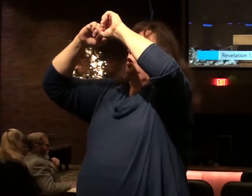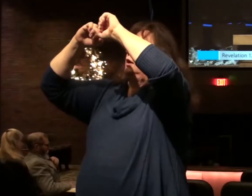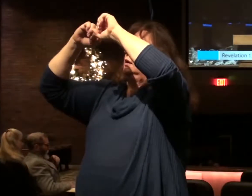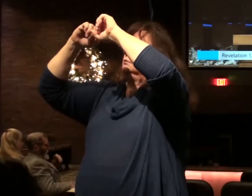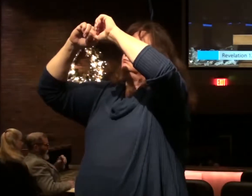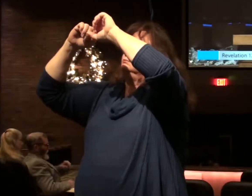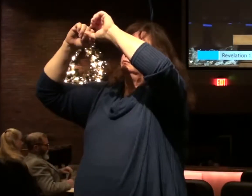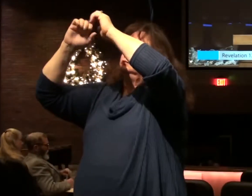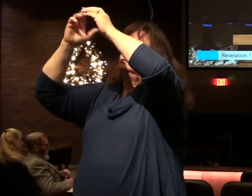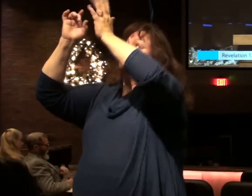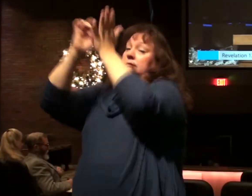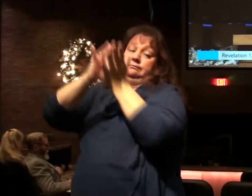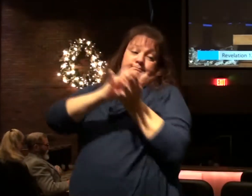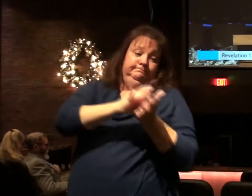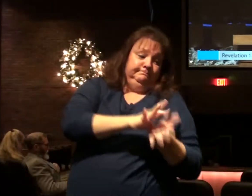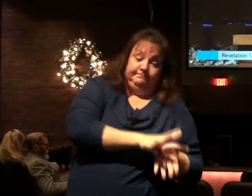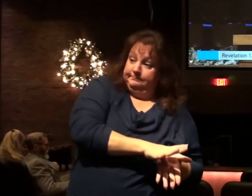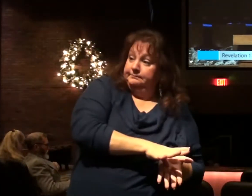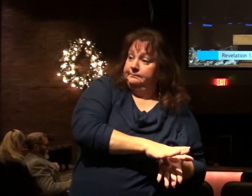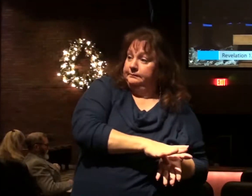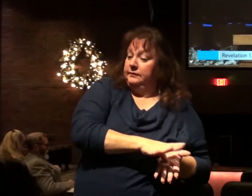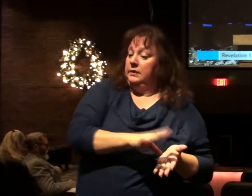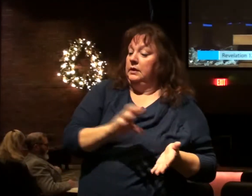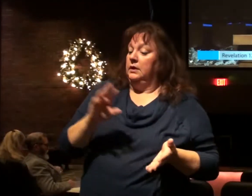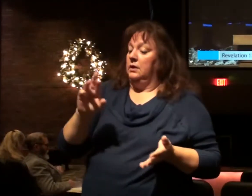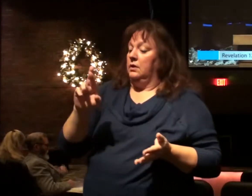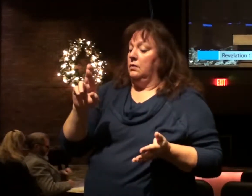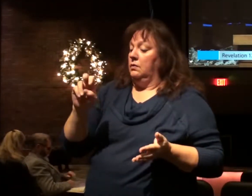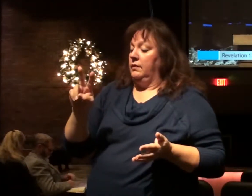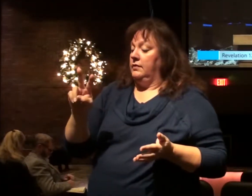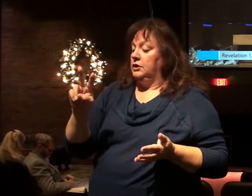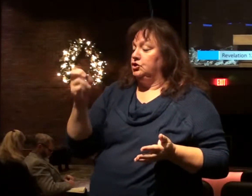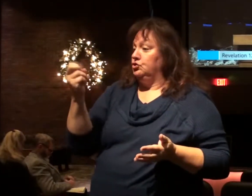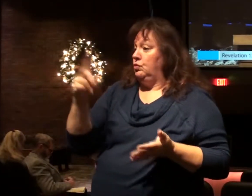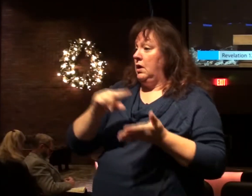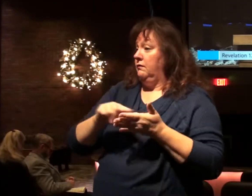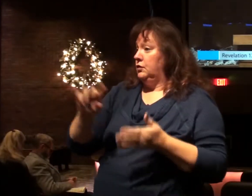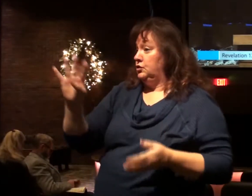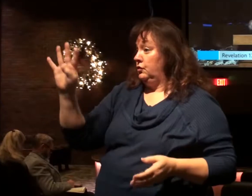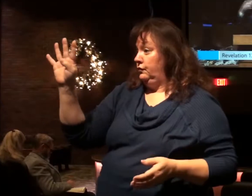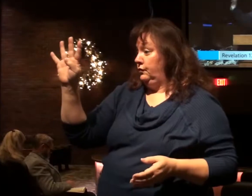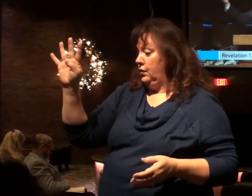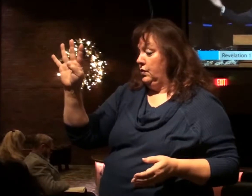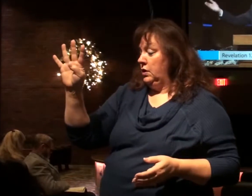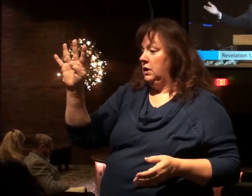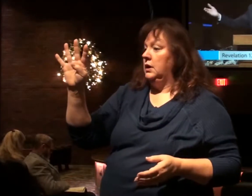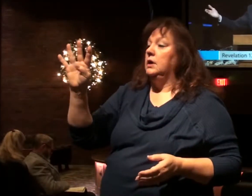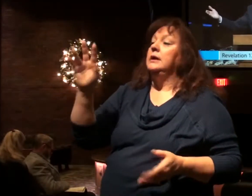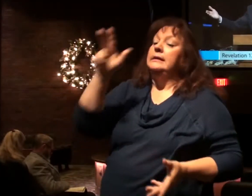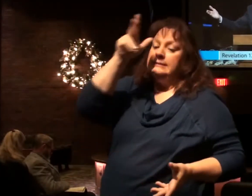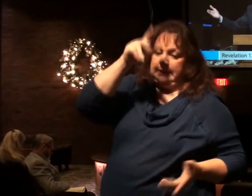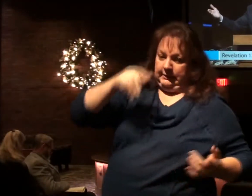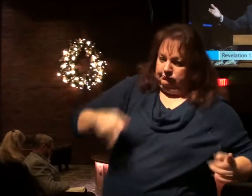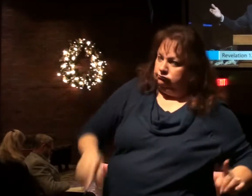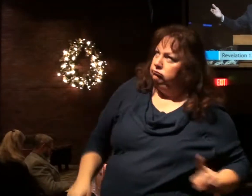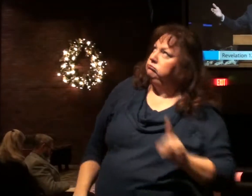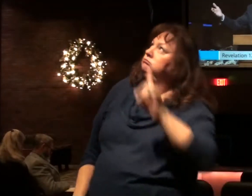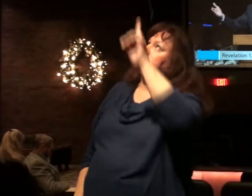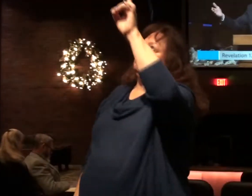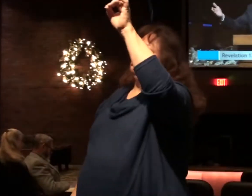heaven. That was referred to in verse 4. But he still has access to heaven.